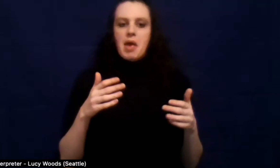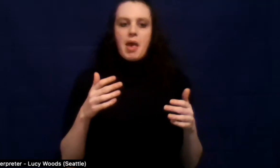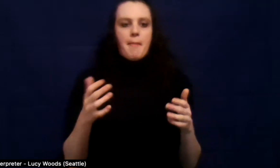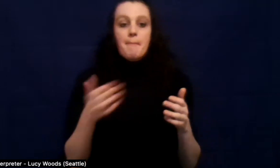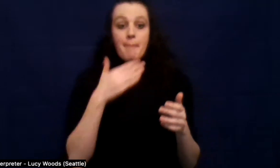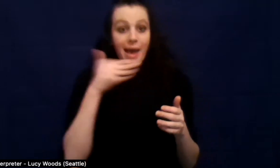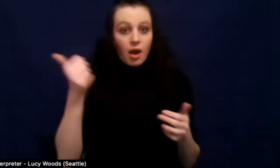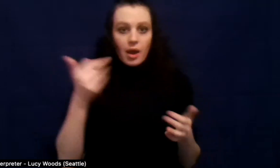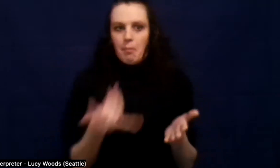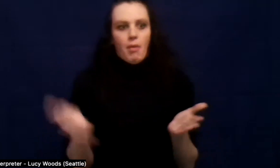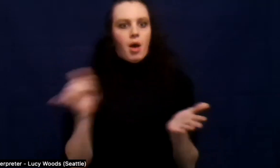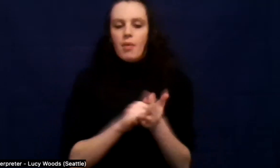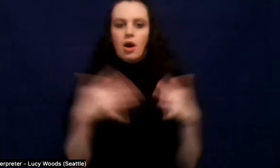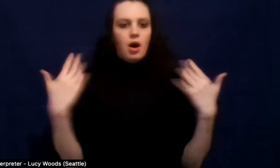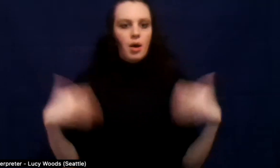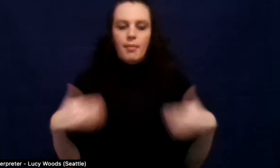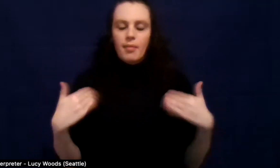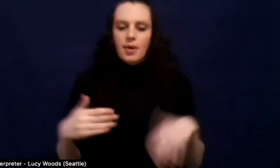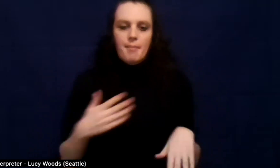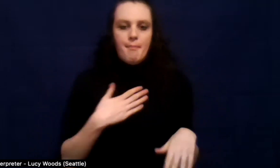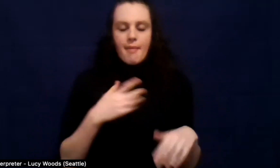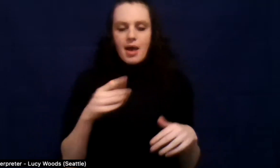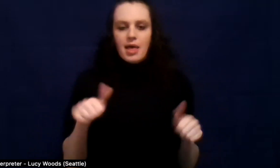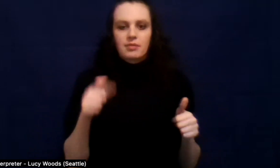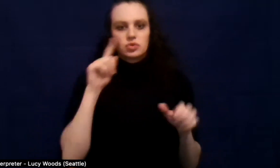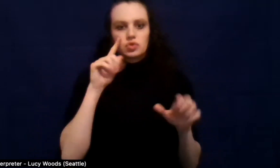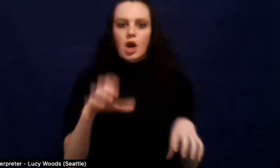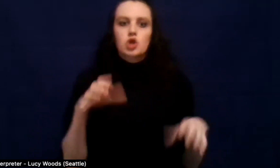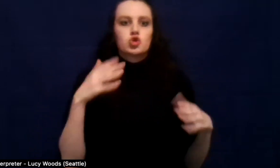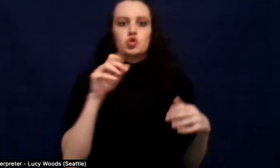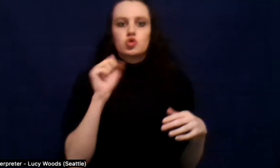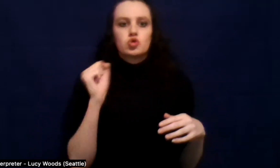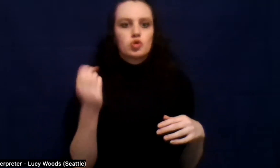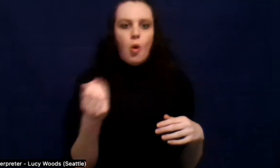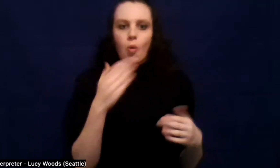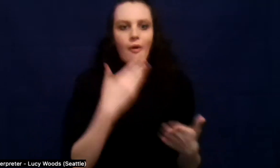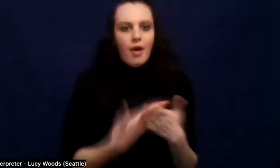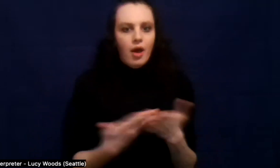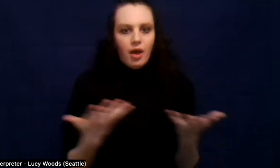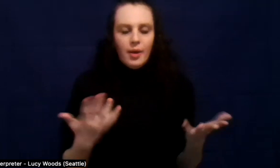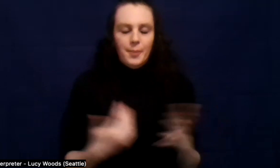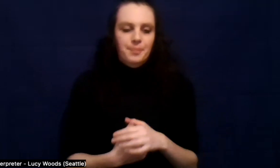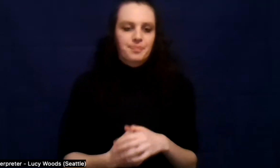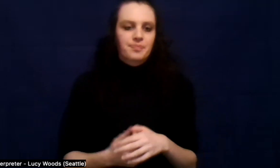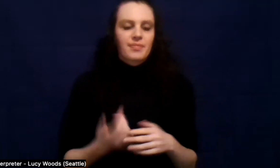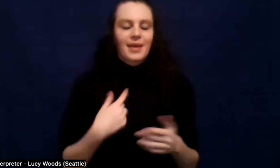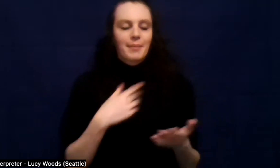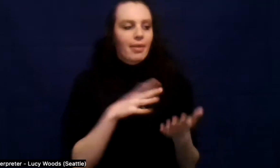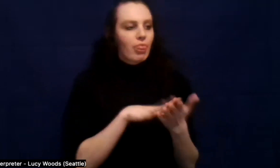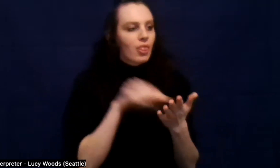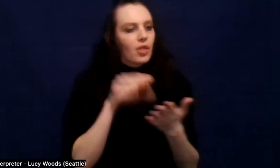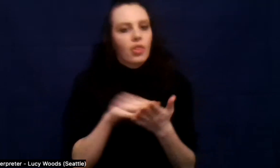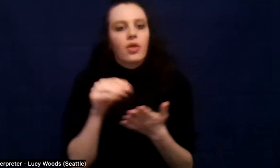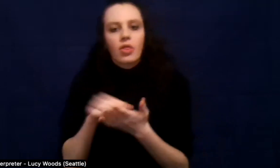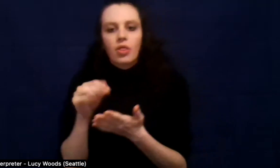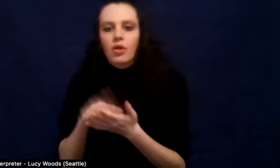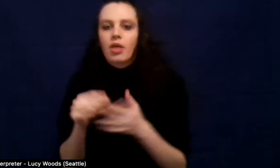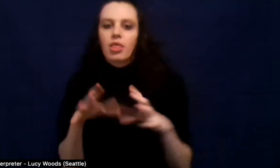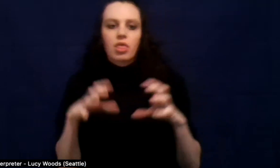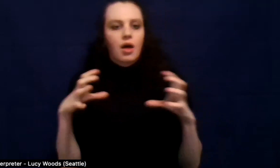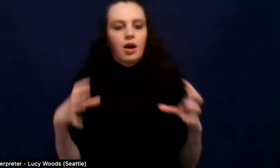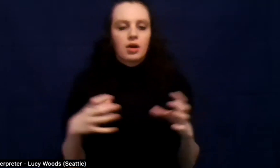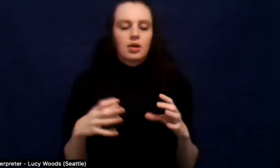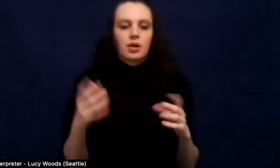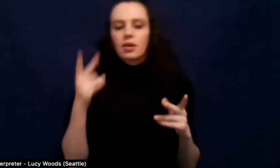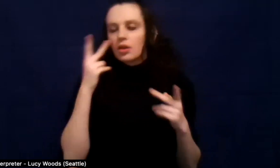to experience. And I've learned something from every step of the way. Um, I've gotten to look back at my childhood in